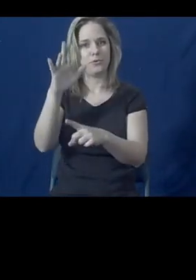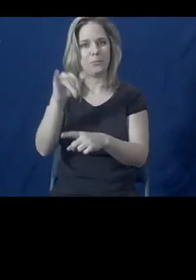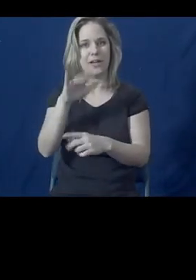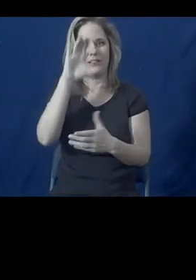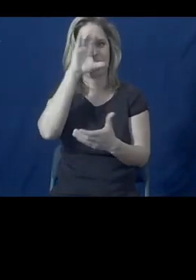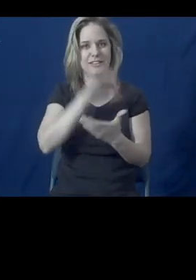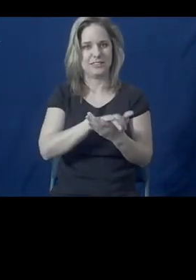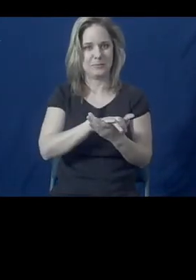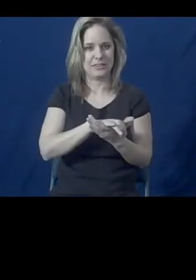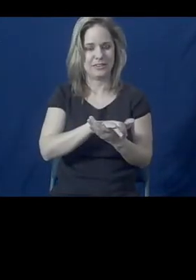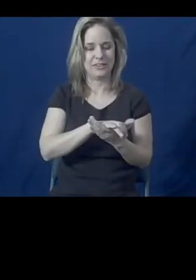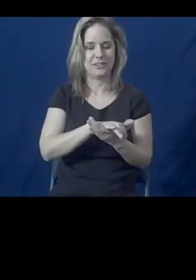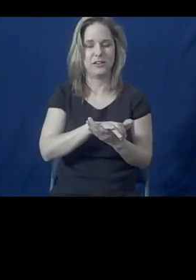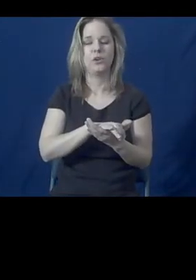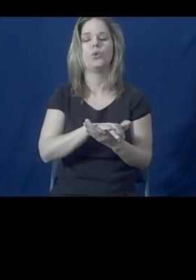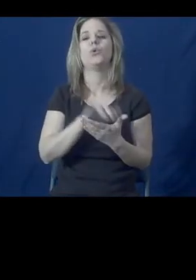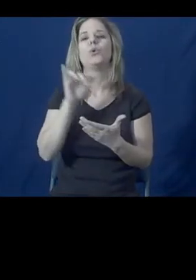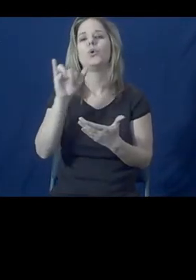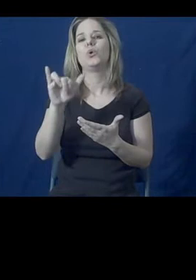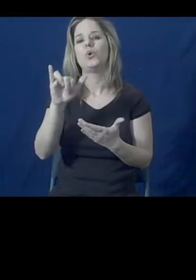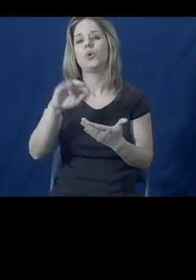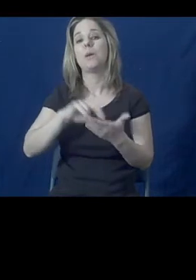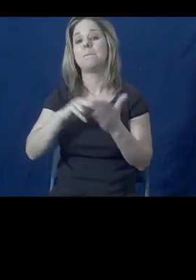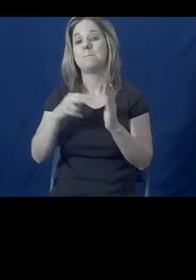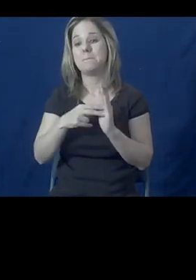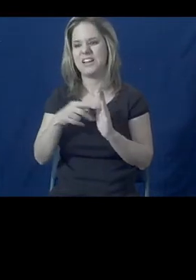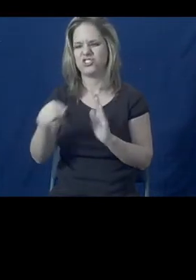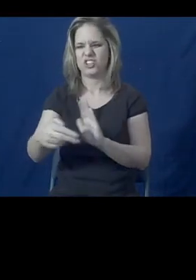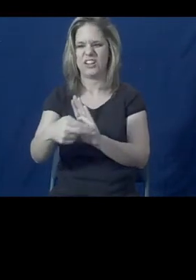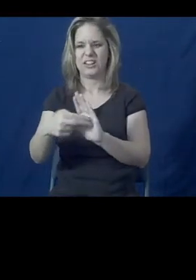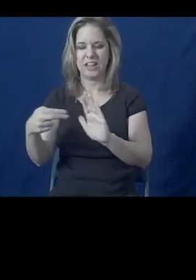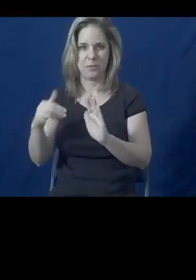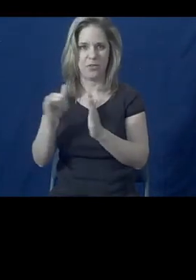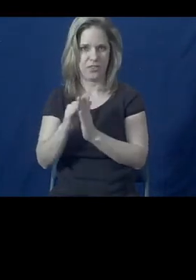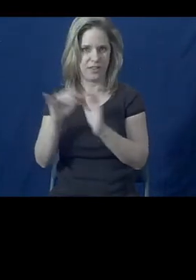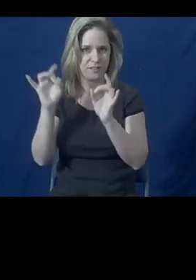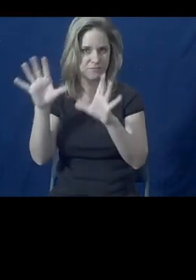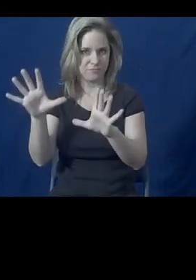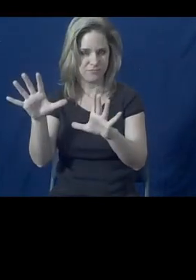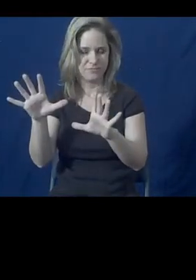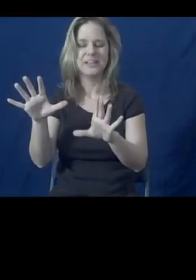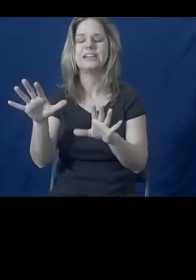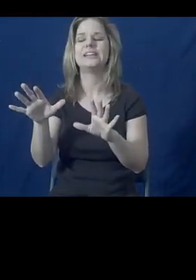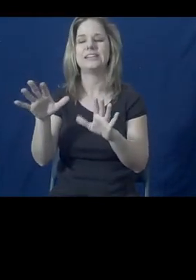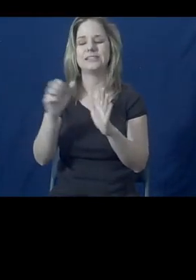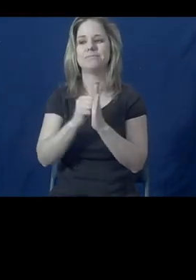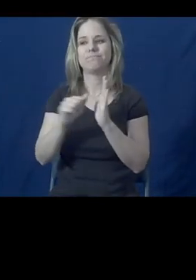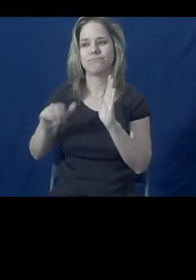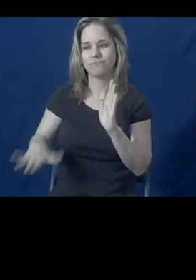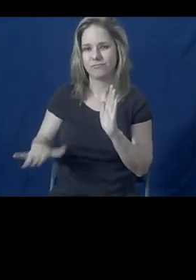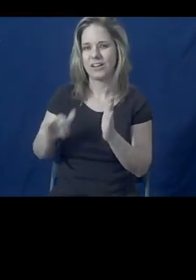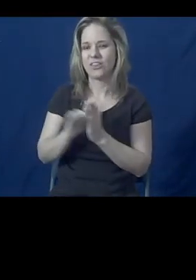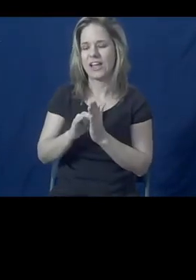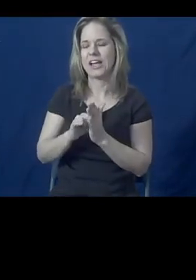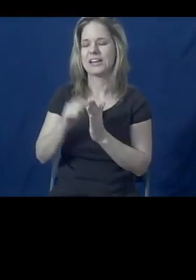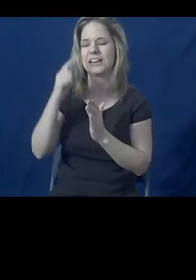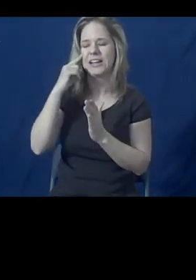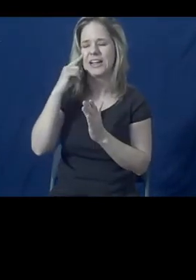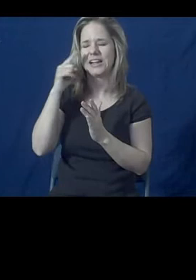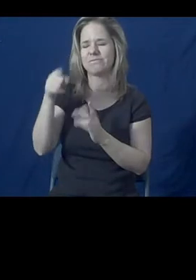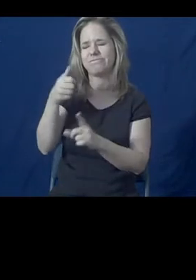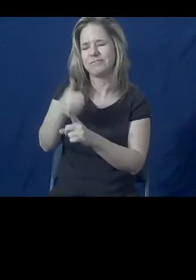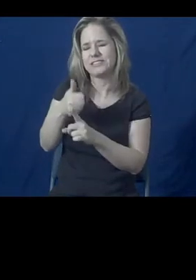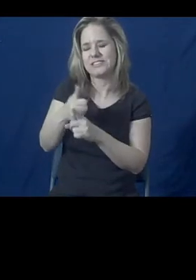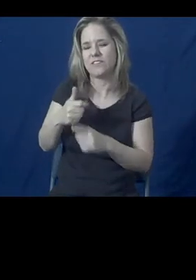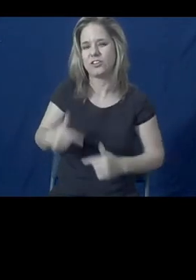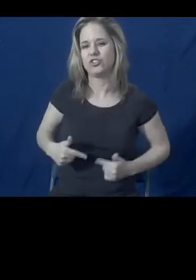destigmatizing symptoms, renaming those symptoms as survival strategies, and trying to focus on empowerment